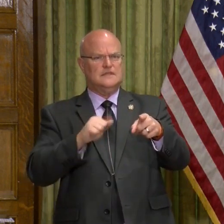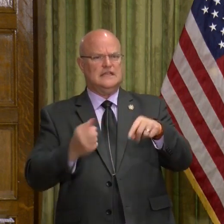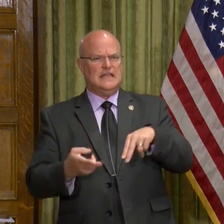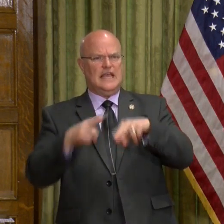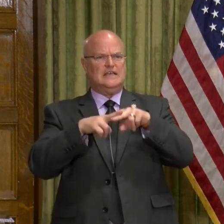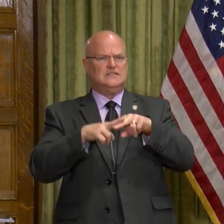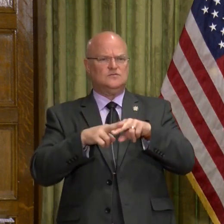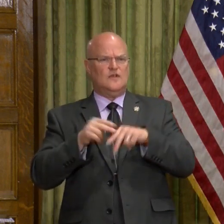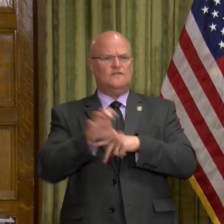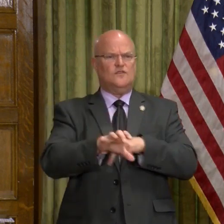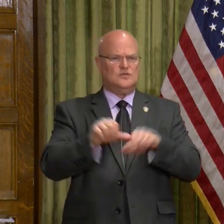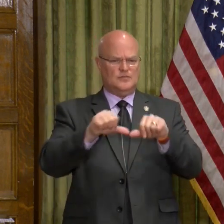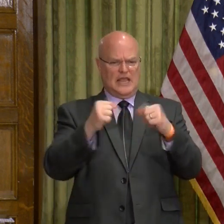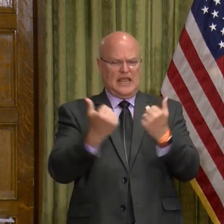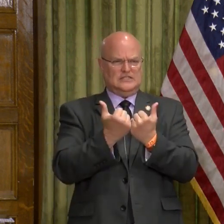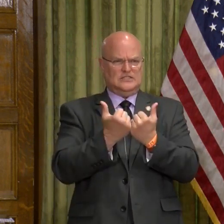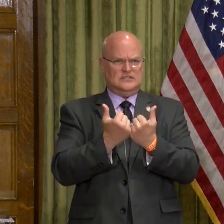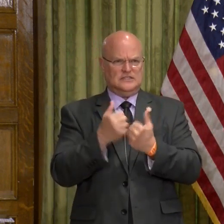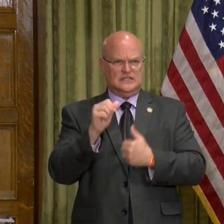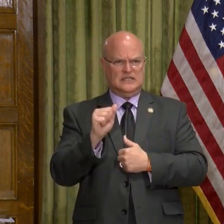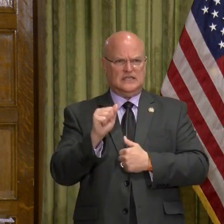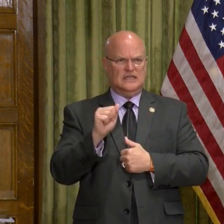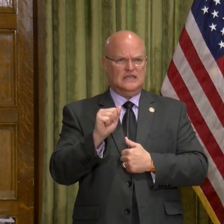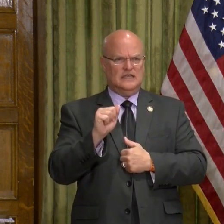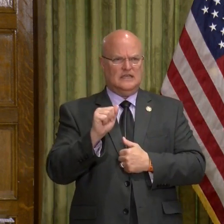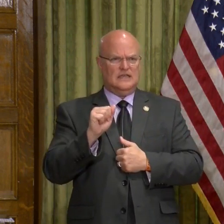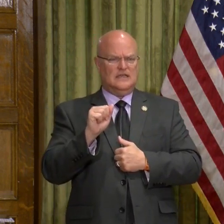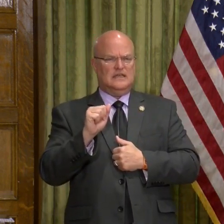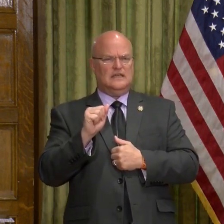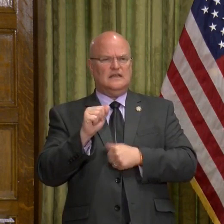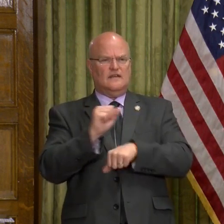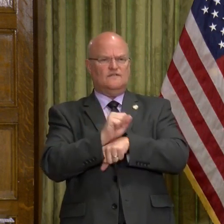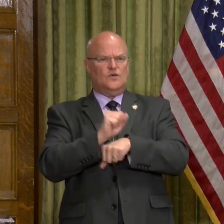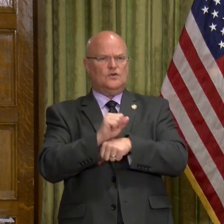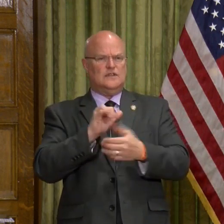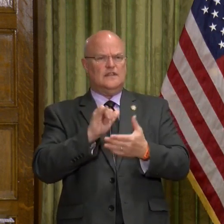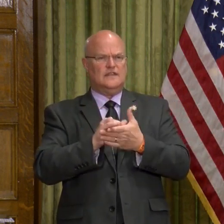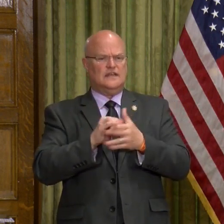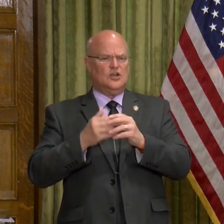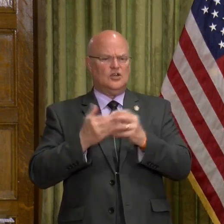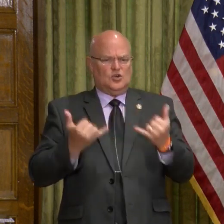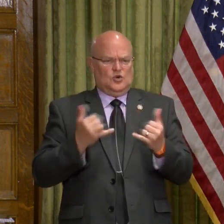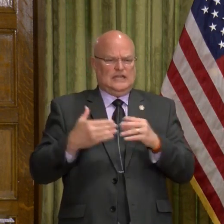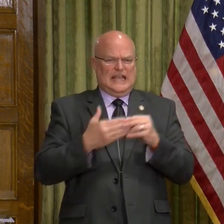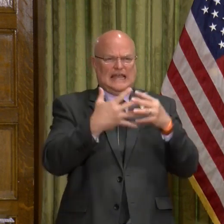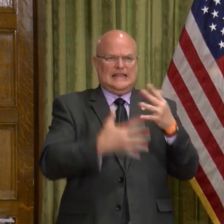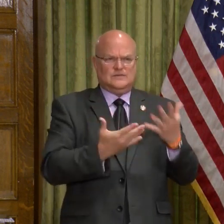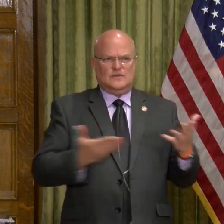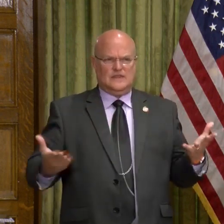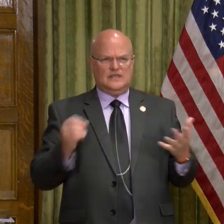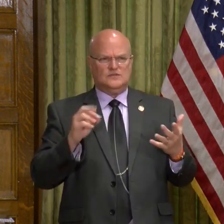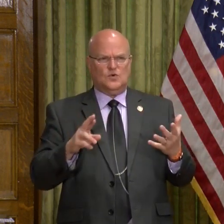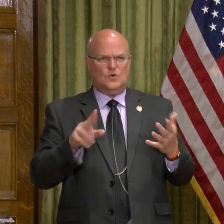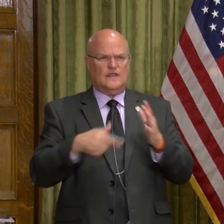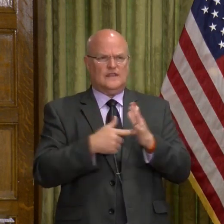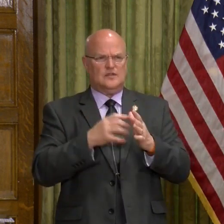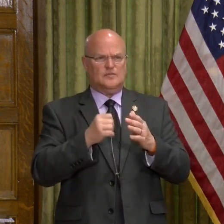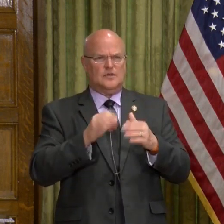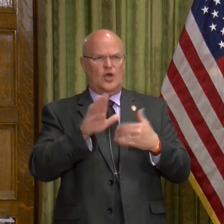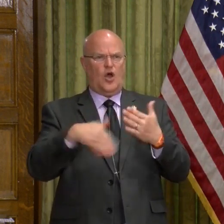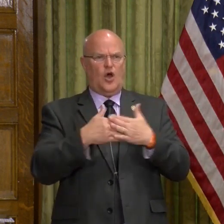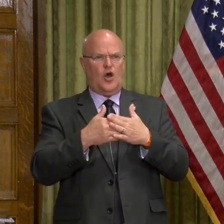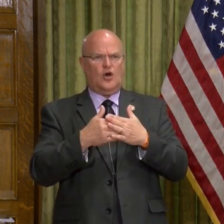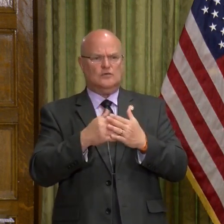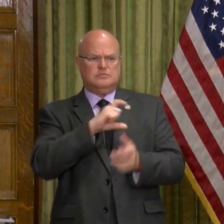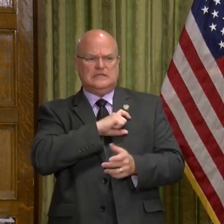enforcement agents when it comes to ADH in terms of enforcing kind of the current guidelines with things or is this just going to be we're all going